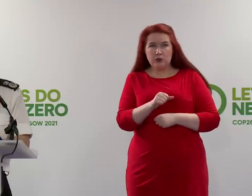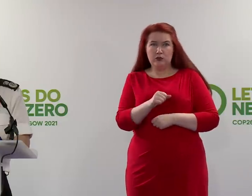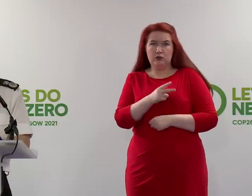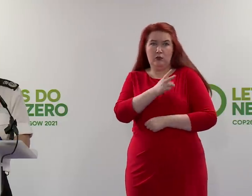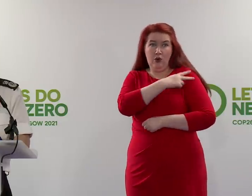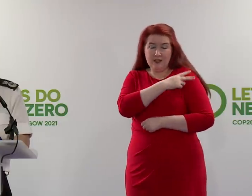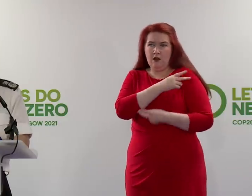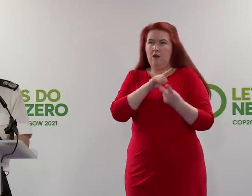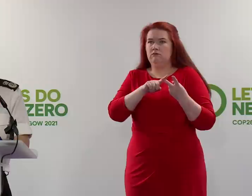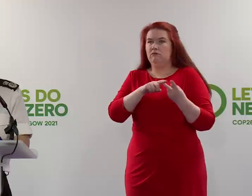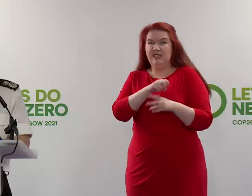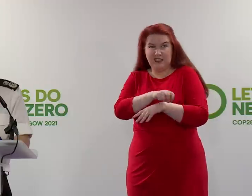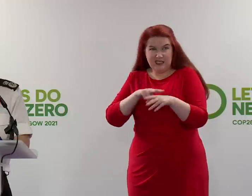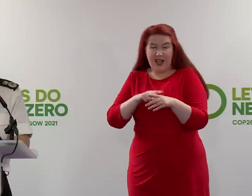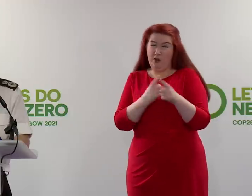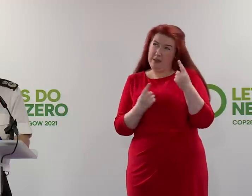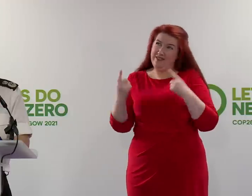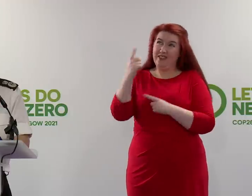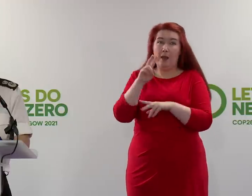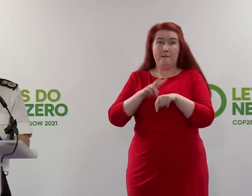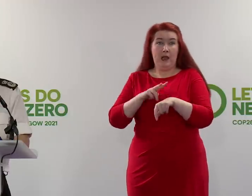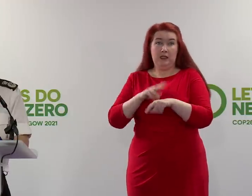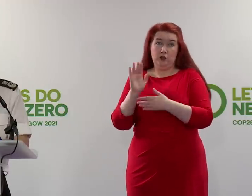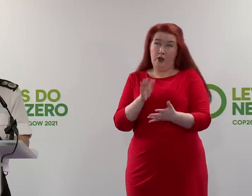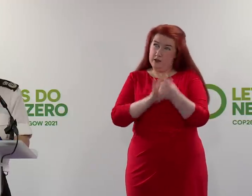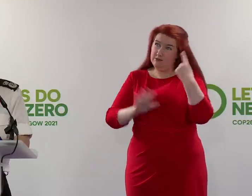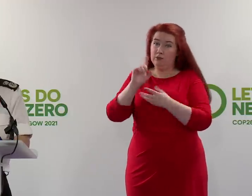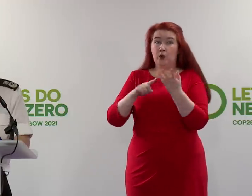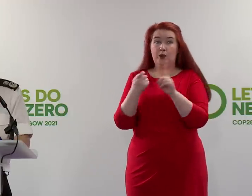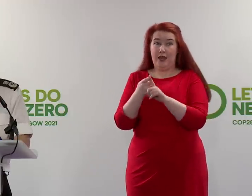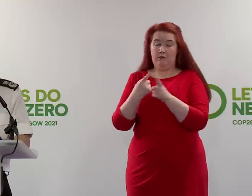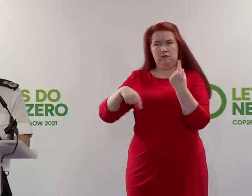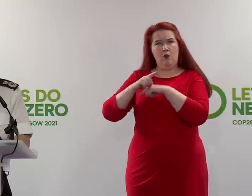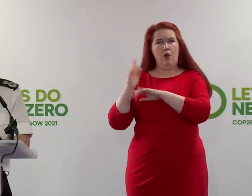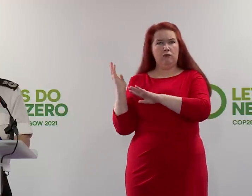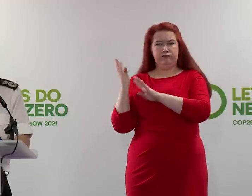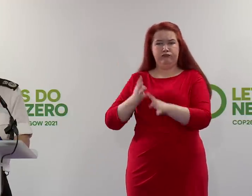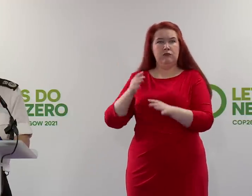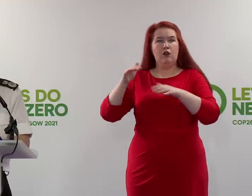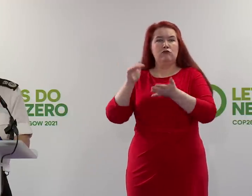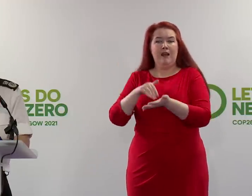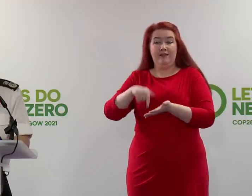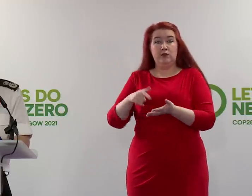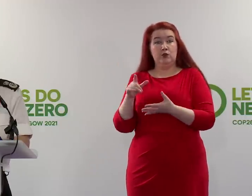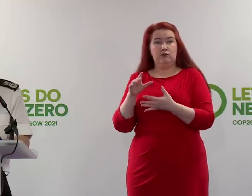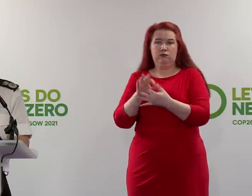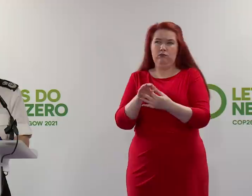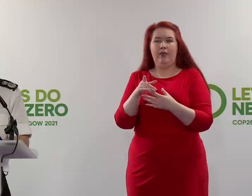from every single police service in the UK are today arriving to join colleagues from Police Scotland.